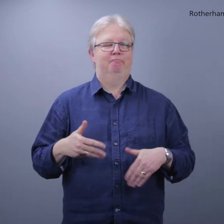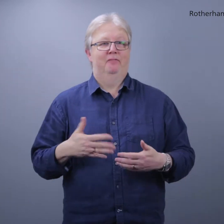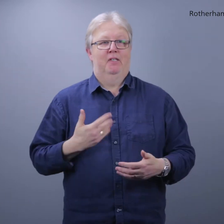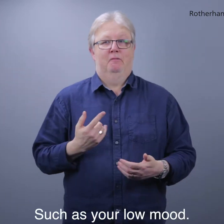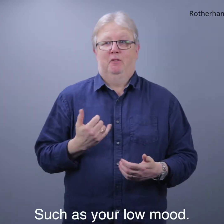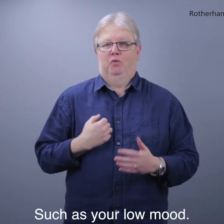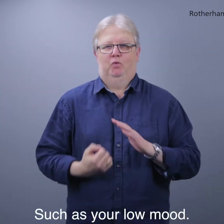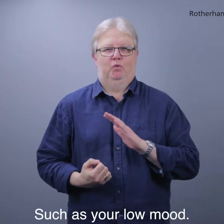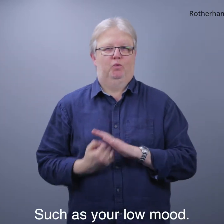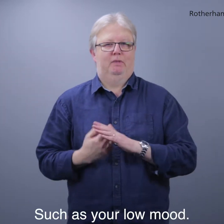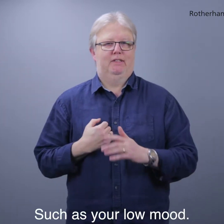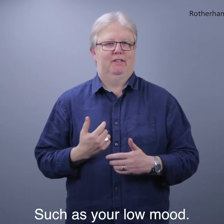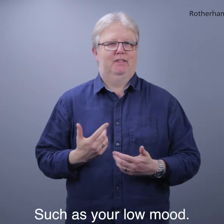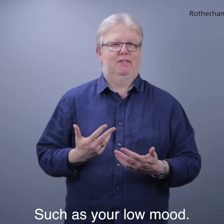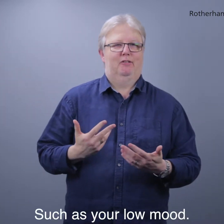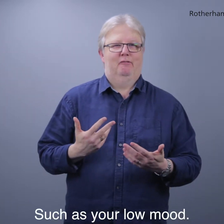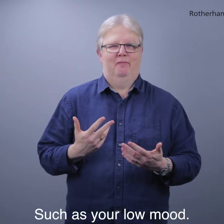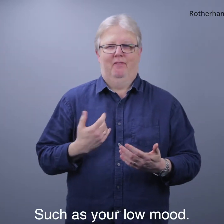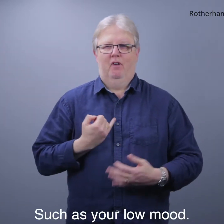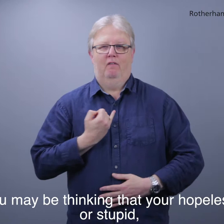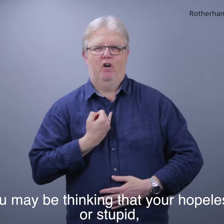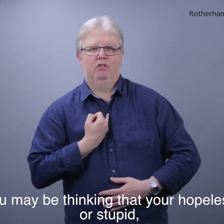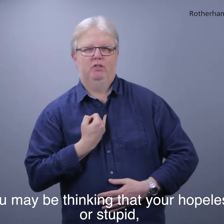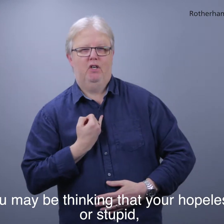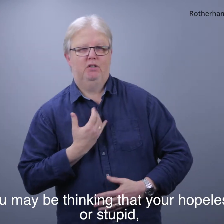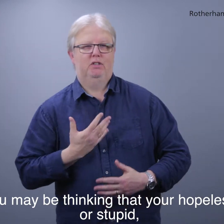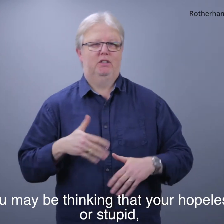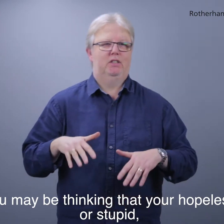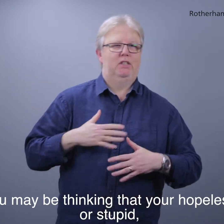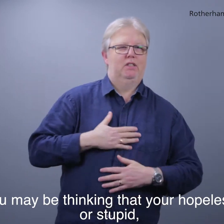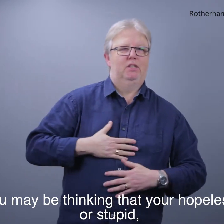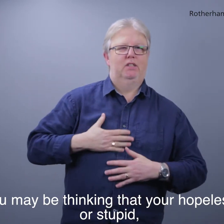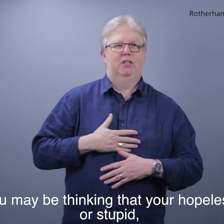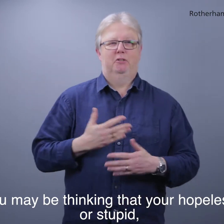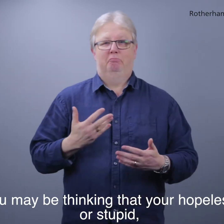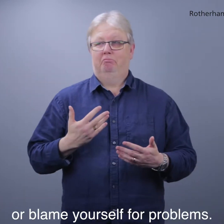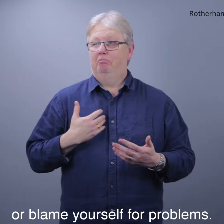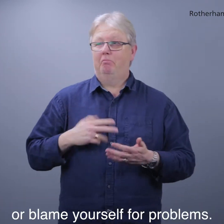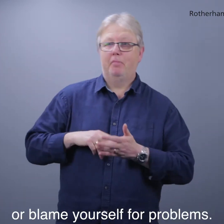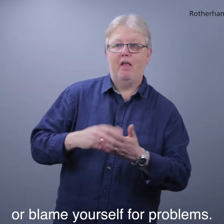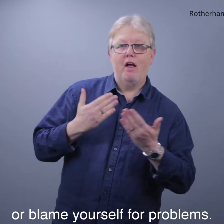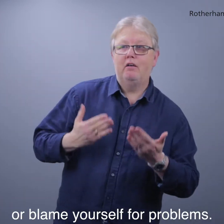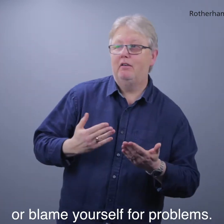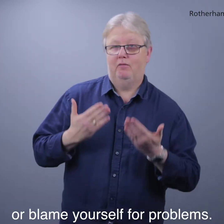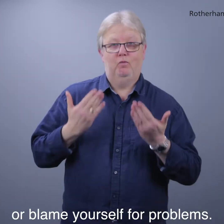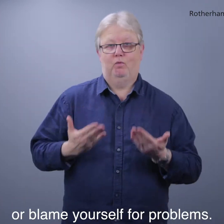such as your low mood. You may be thinking that you're hopeless or stupid, or blame yourself for problems.